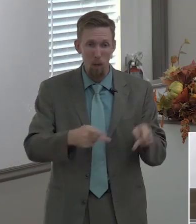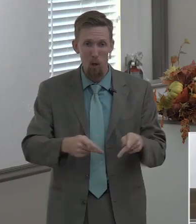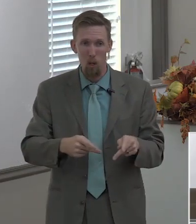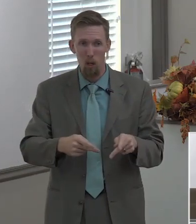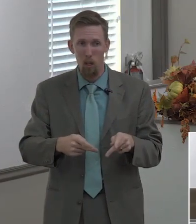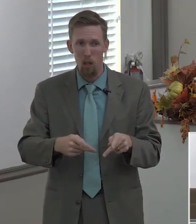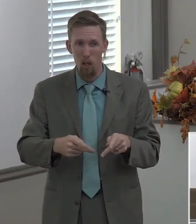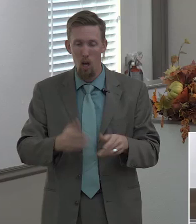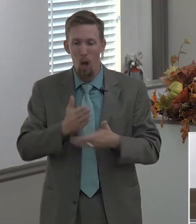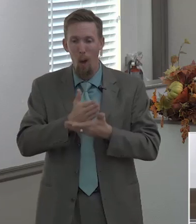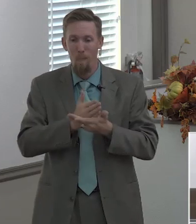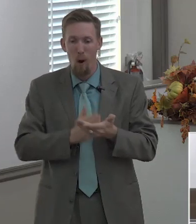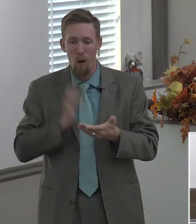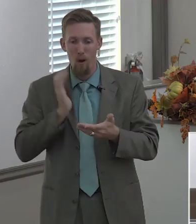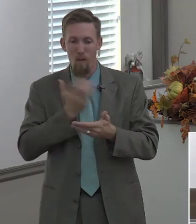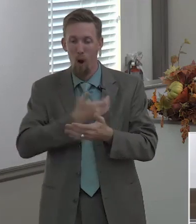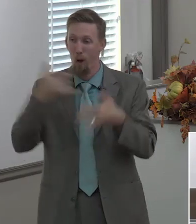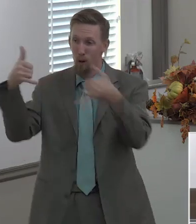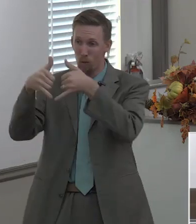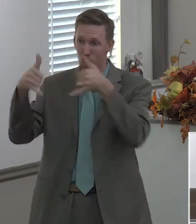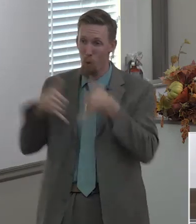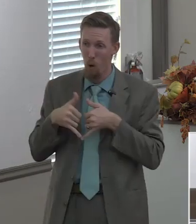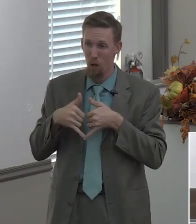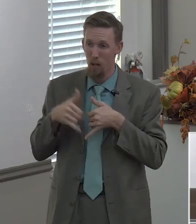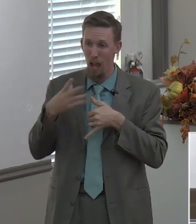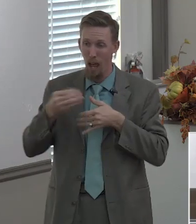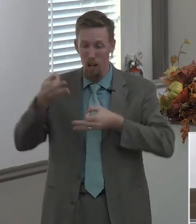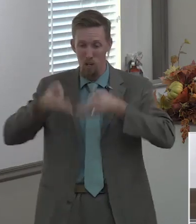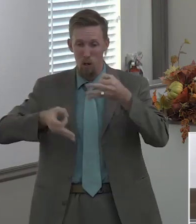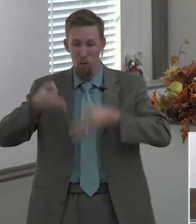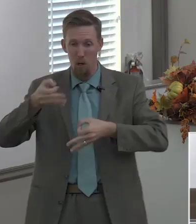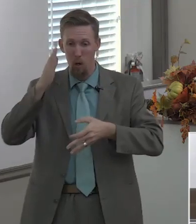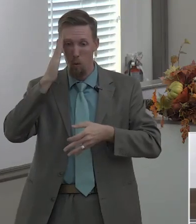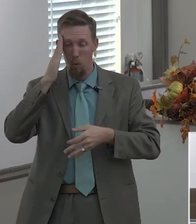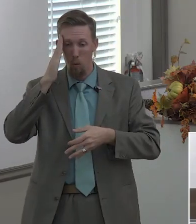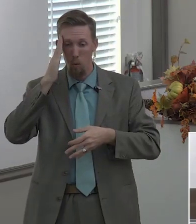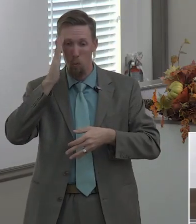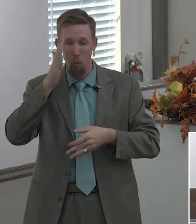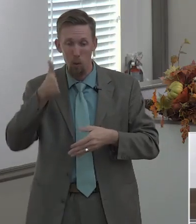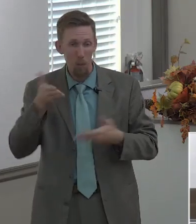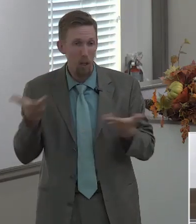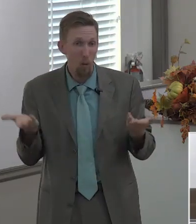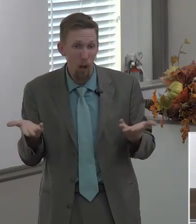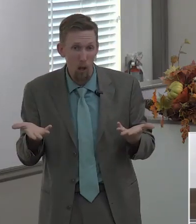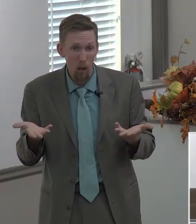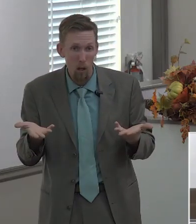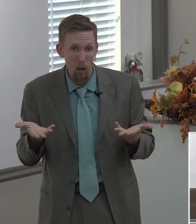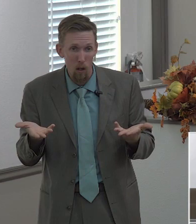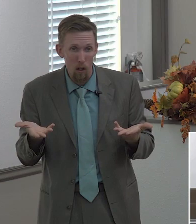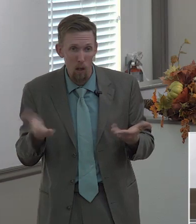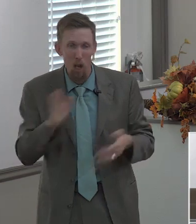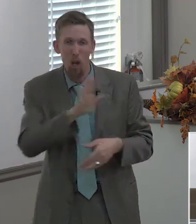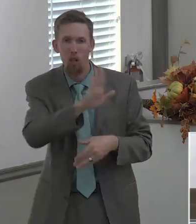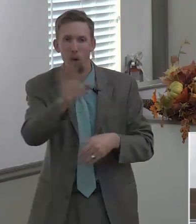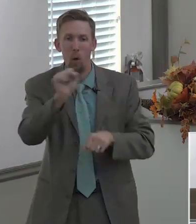part of that judgment is going to be what did you do to reach your area for christ